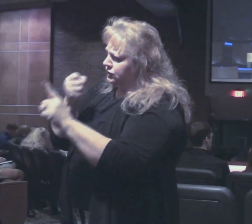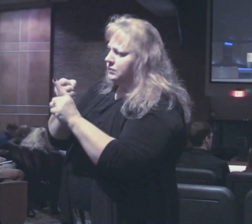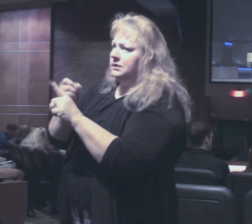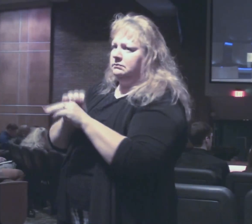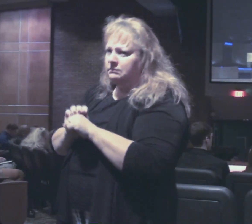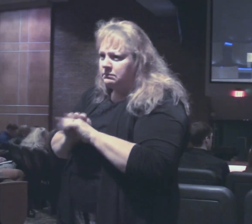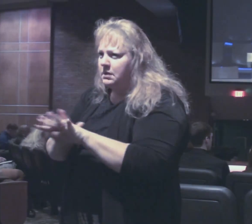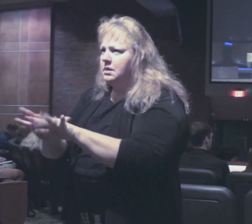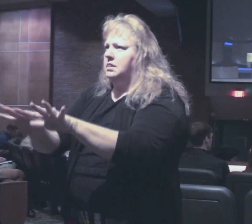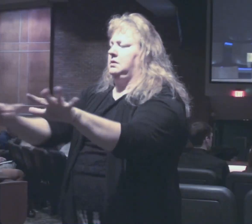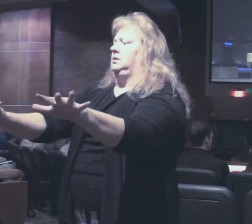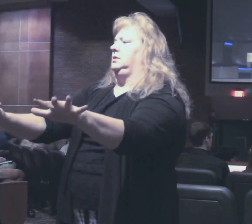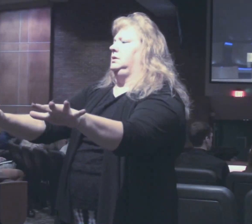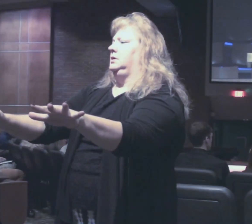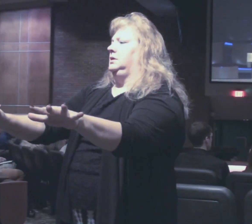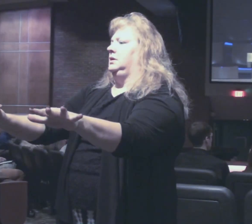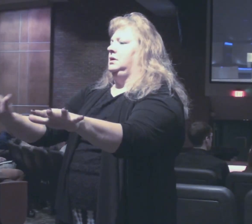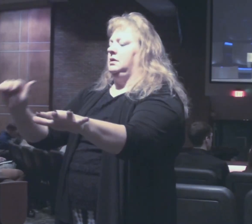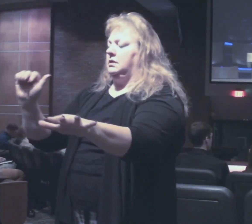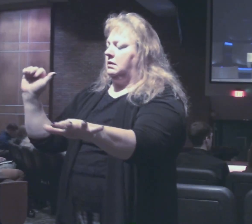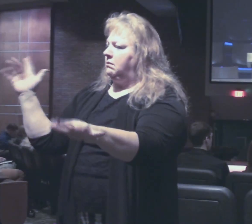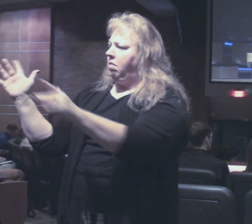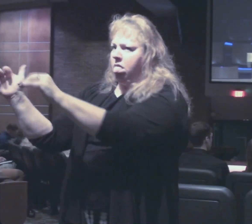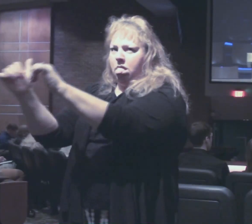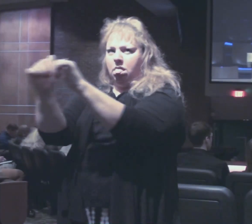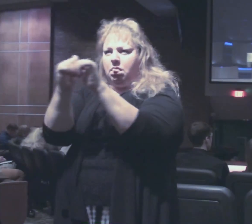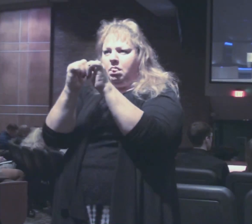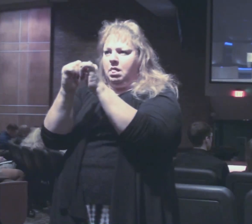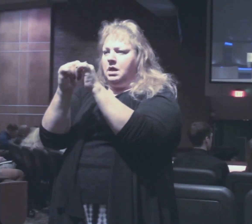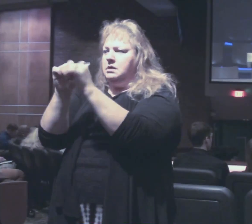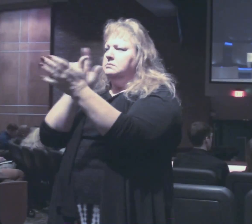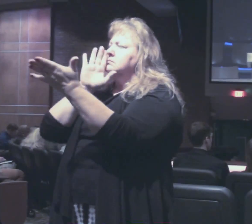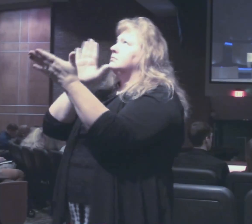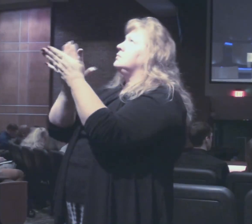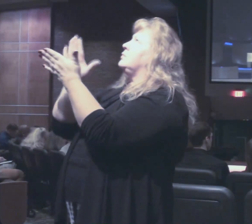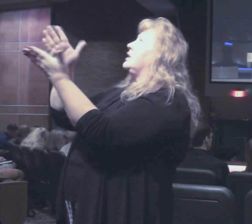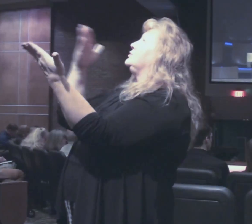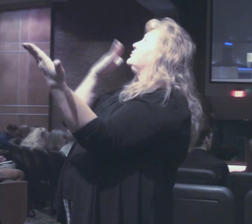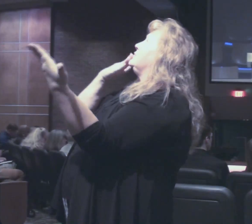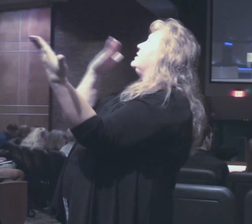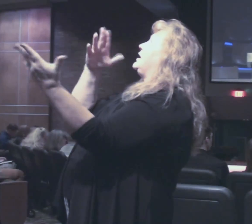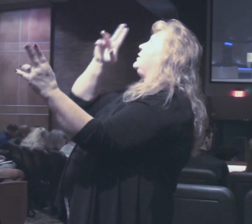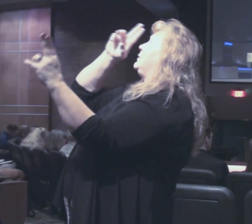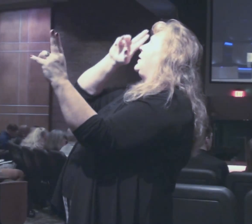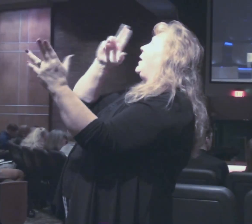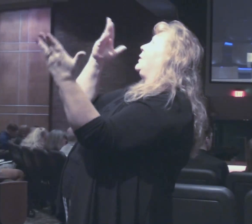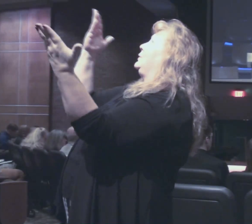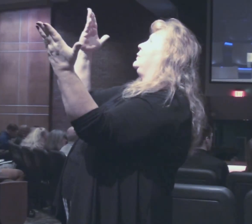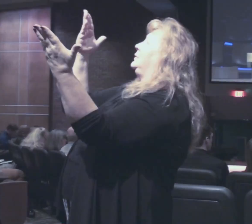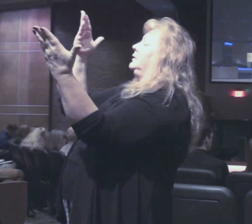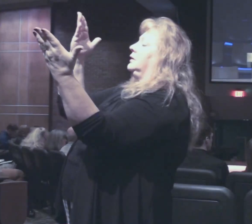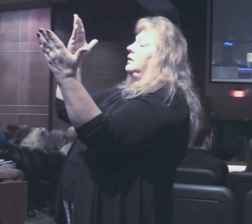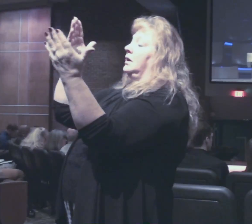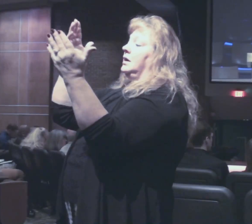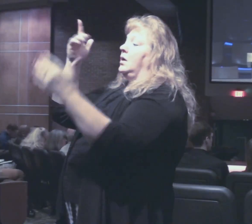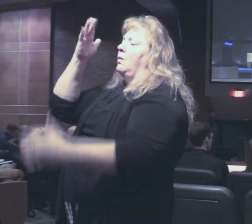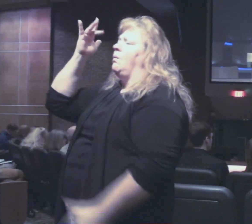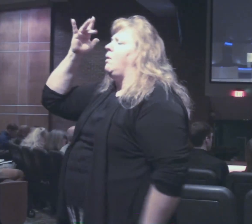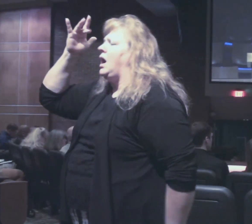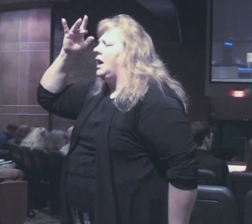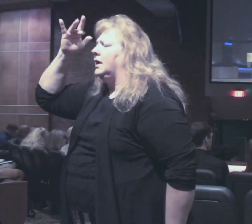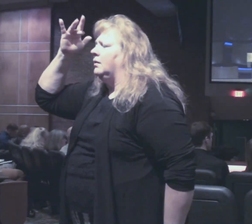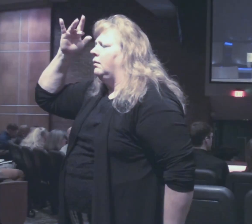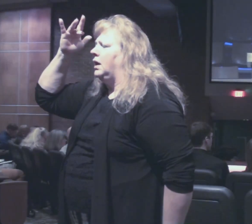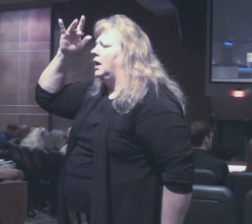others so that all of us together will give you praise thanks and honor all because of what